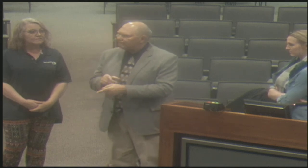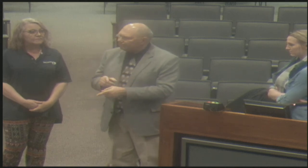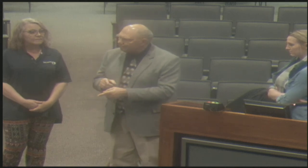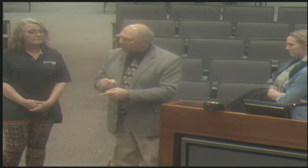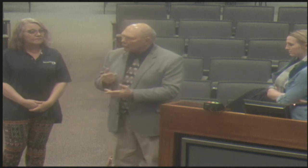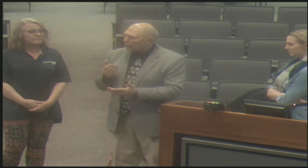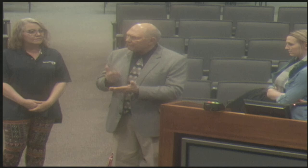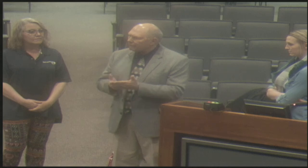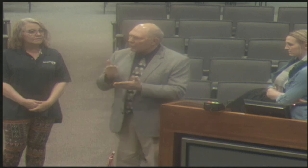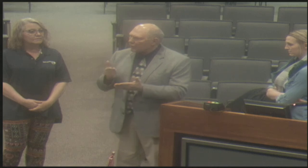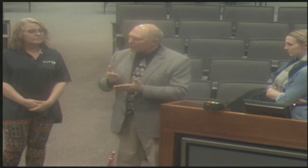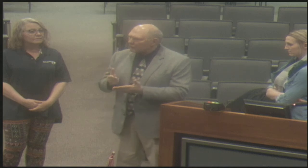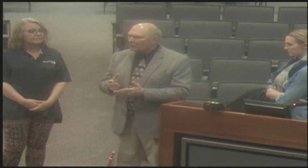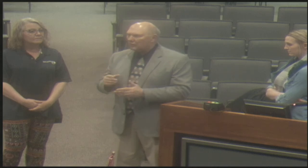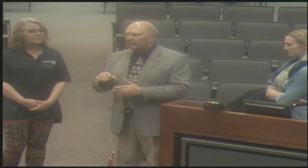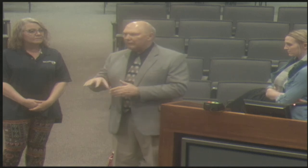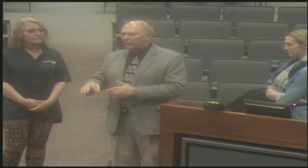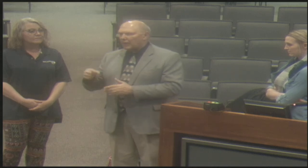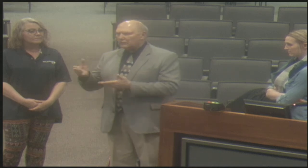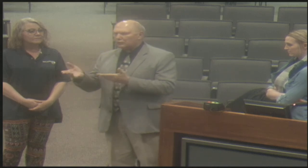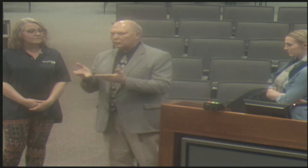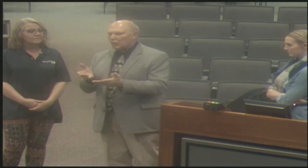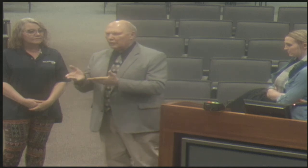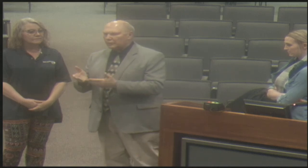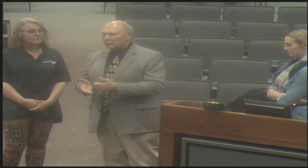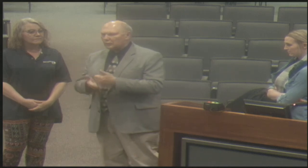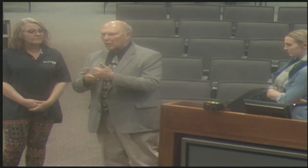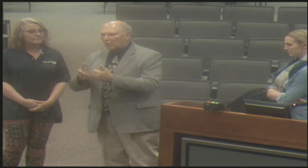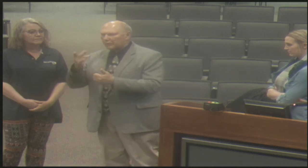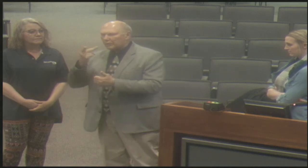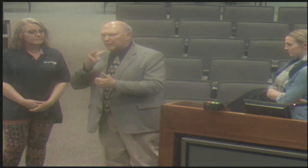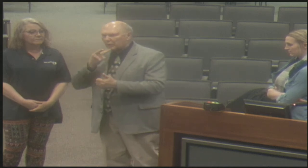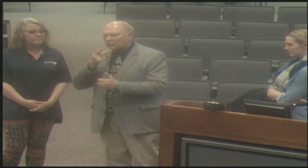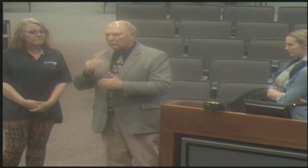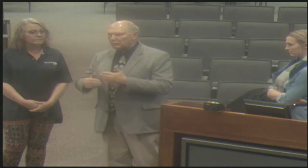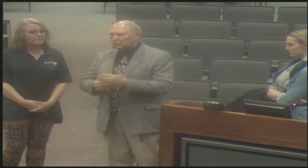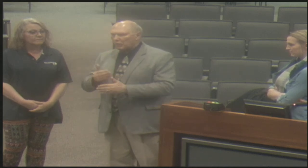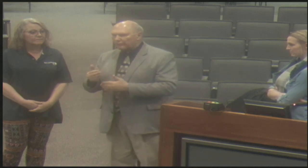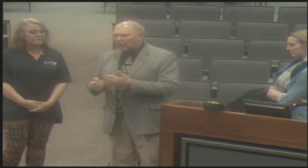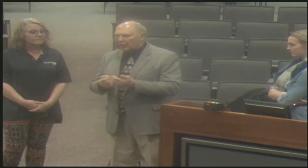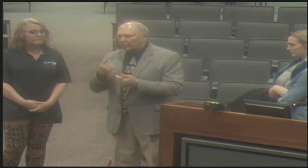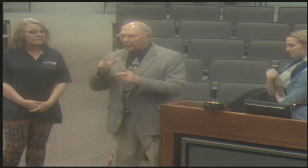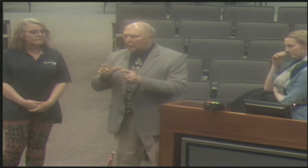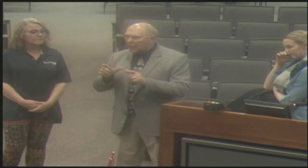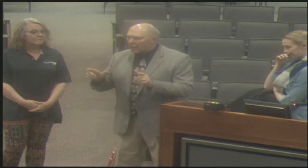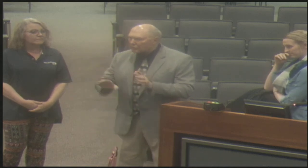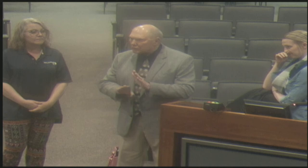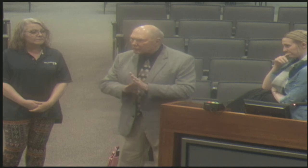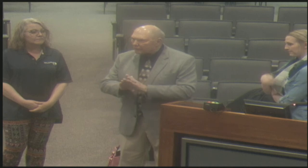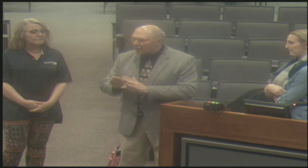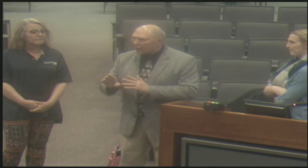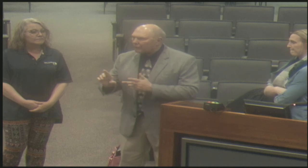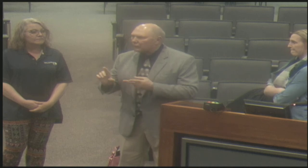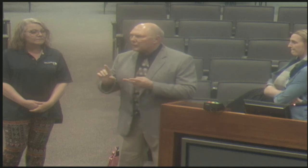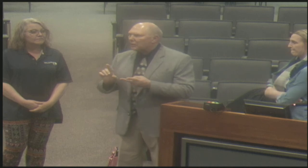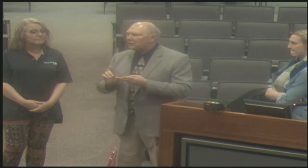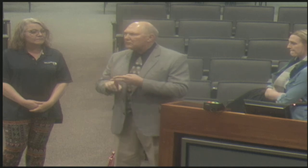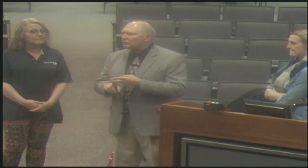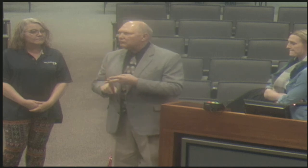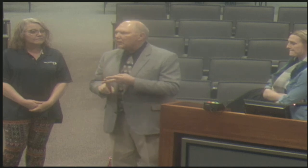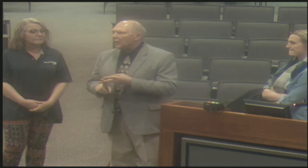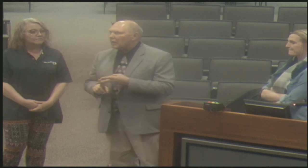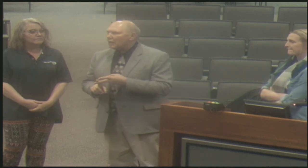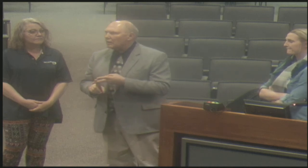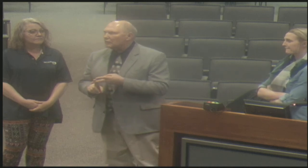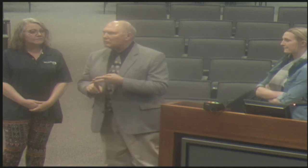And once they are then tested again and it's confirmed that there is, um, either deafness or hearing, hard of hearing, then there